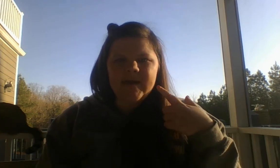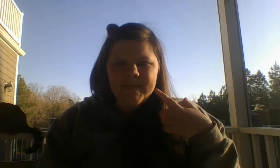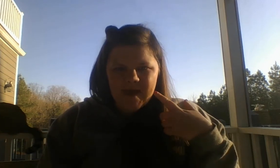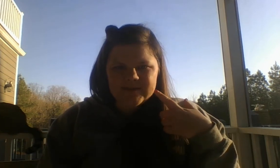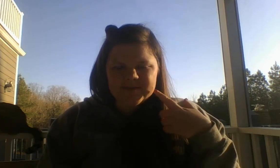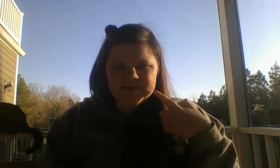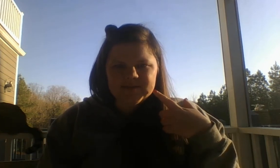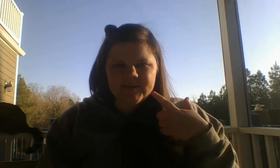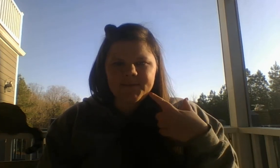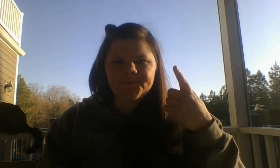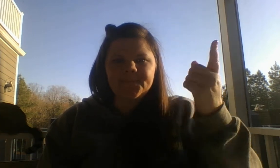best.